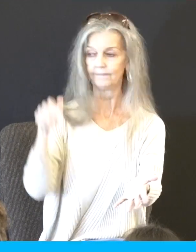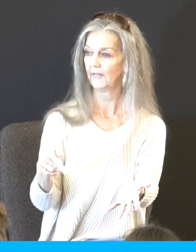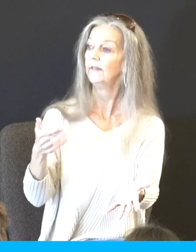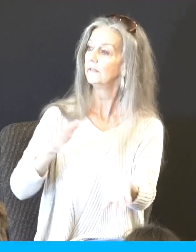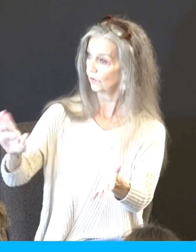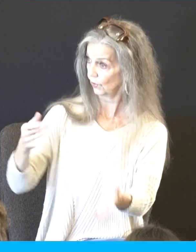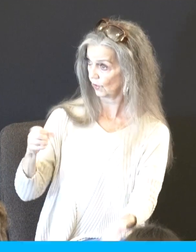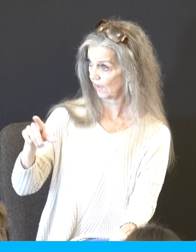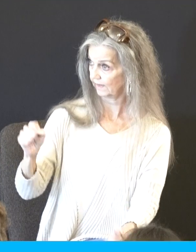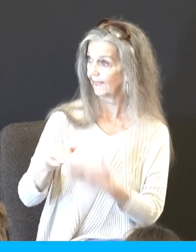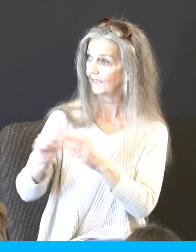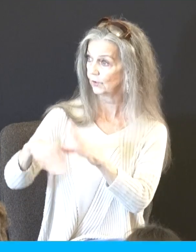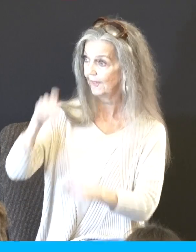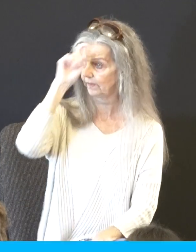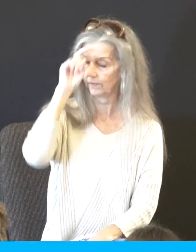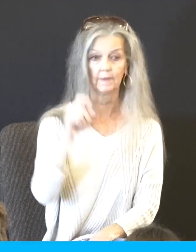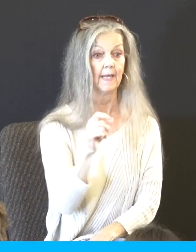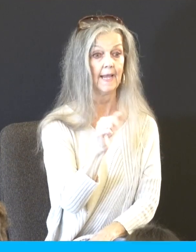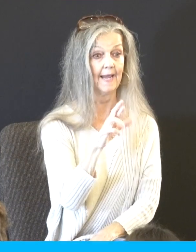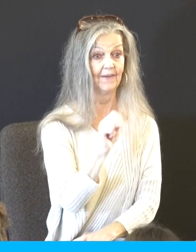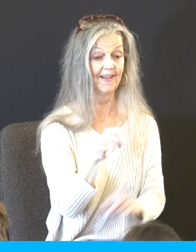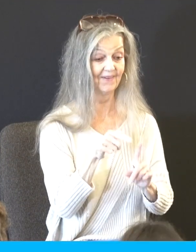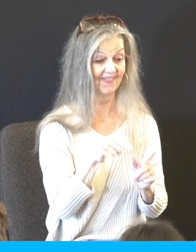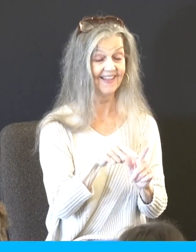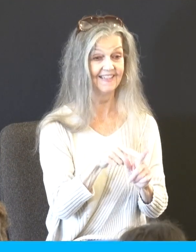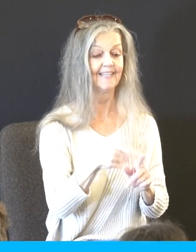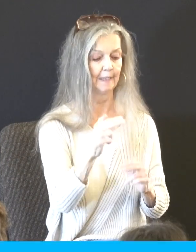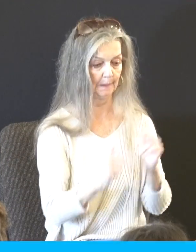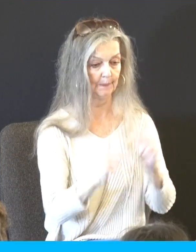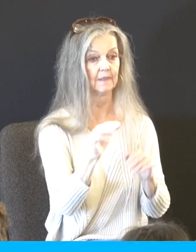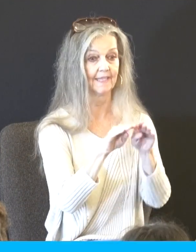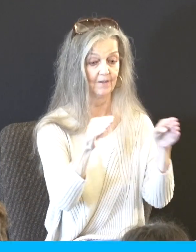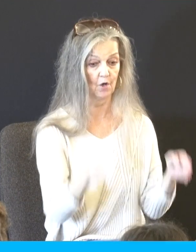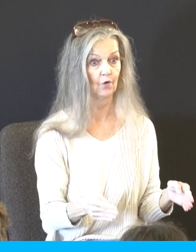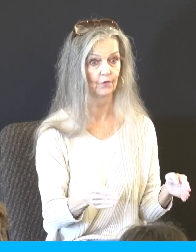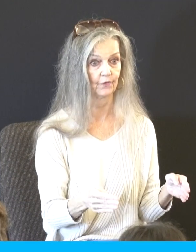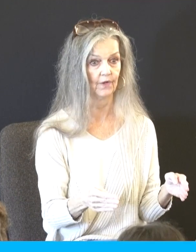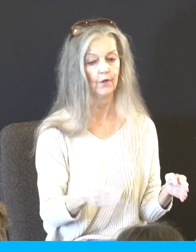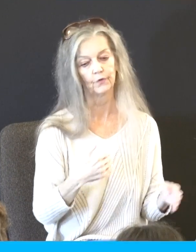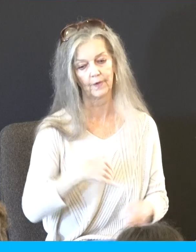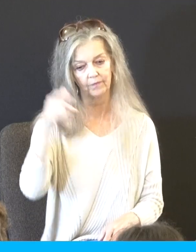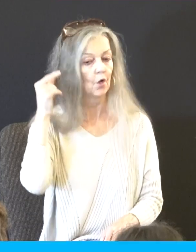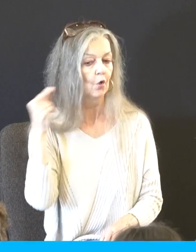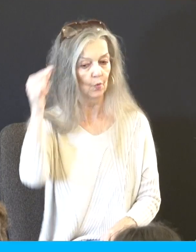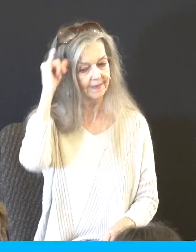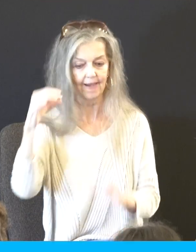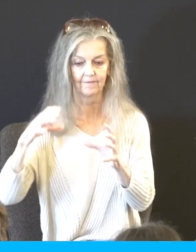saw it, he built an altar. By the way, I want to introduce you to Aaron, you're soon to be high priest to the land of Israel. When Aaron saw it, he built an altar